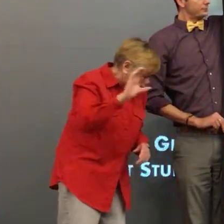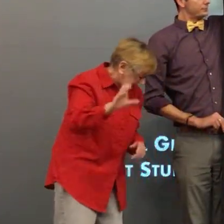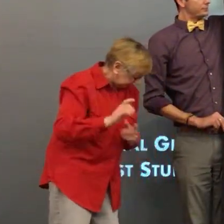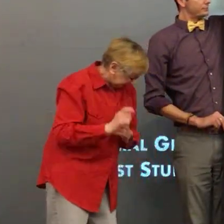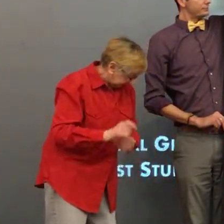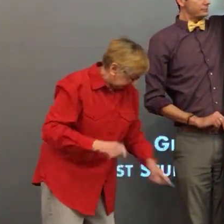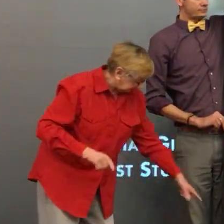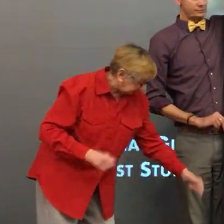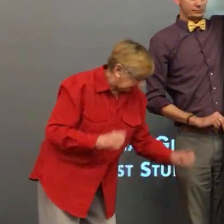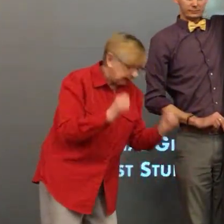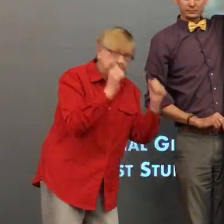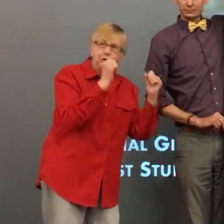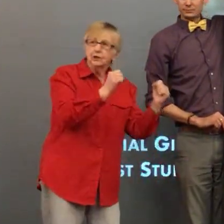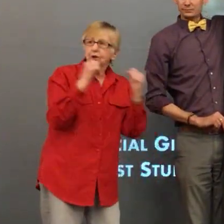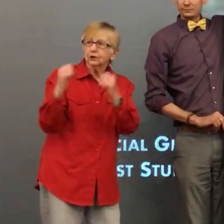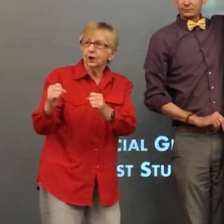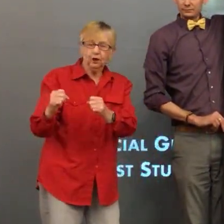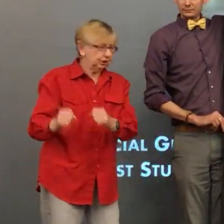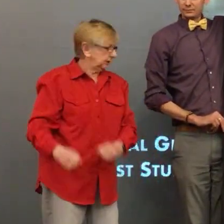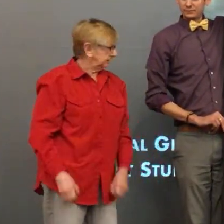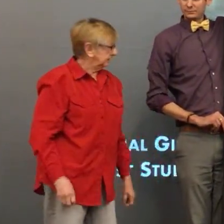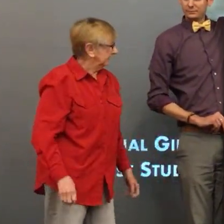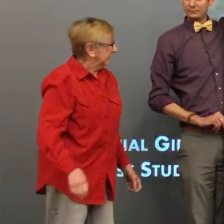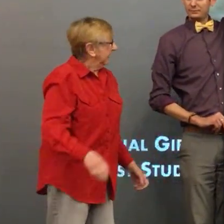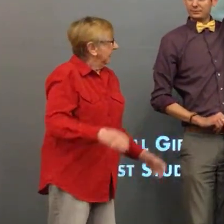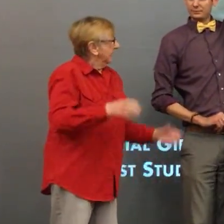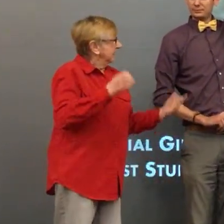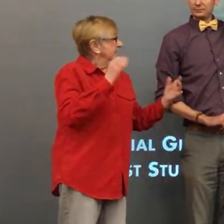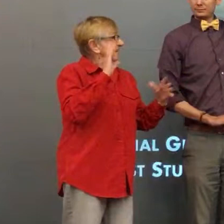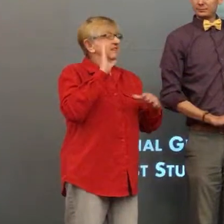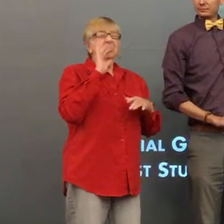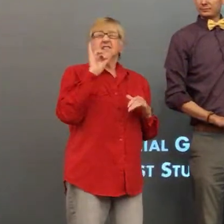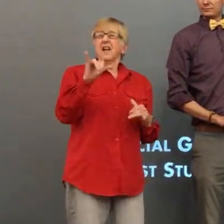Baseball, cross country and our cheerleaders.